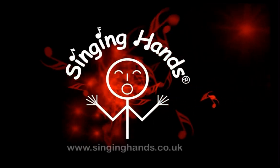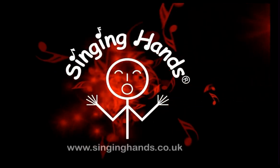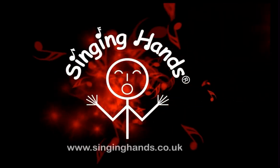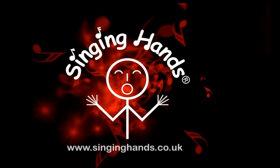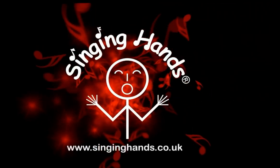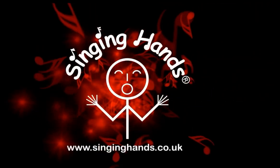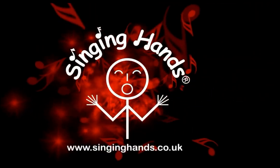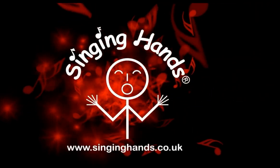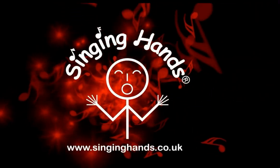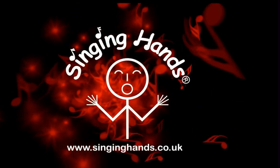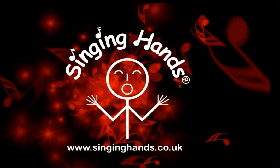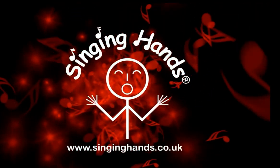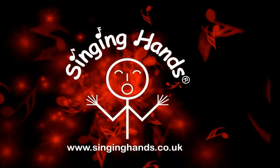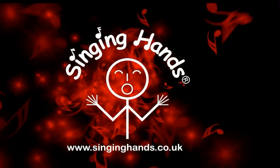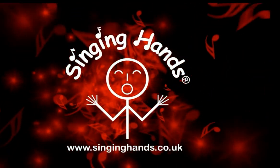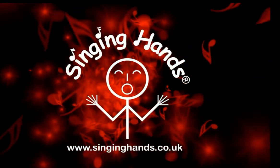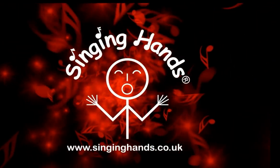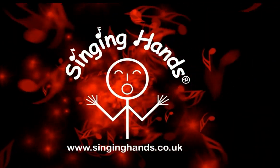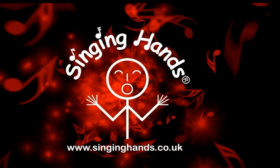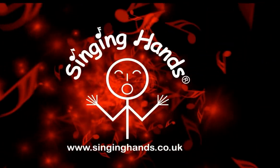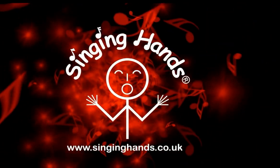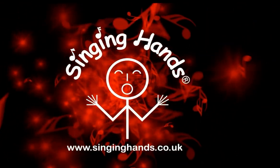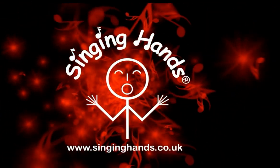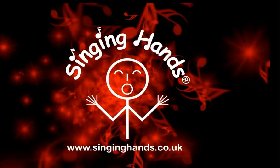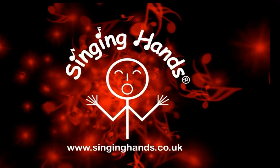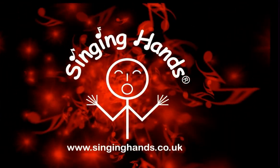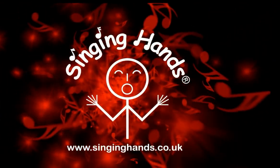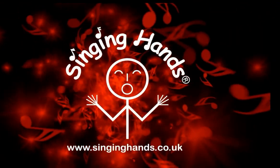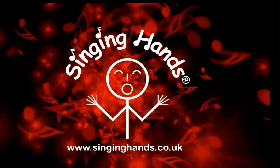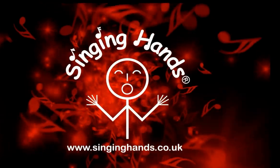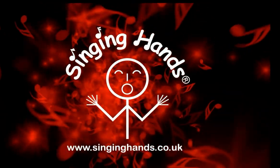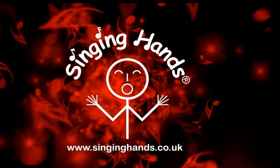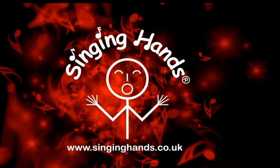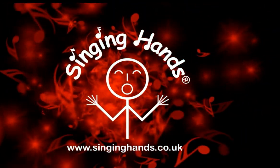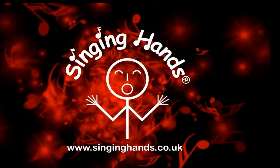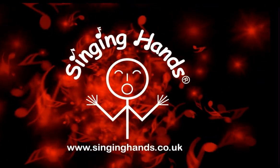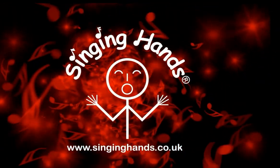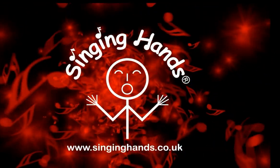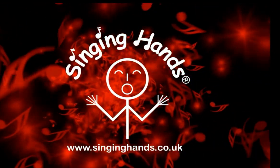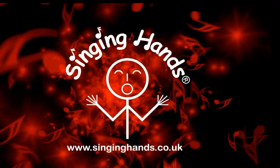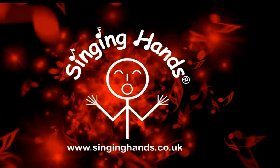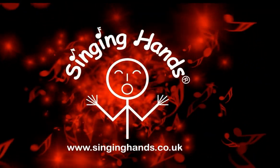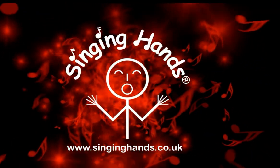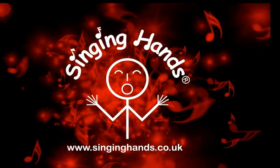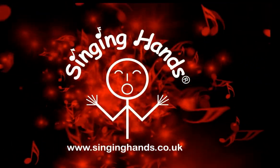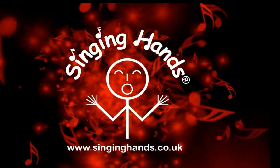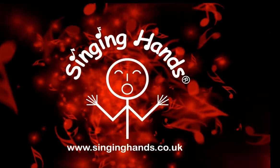Come and visit us at www.singinghands.co.uk